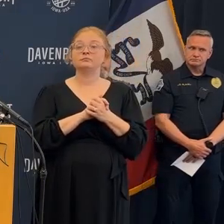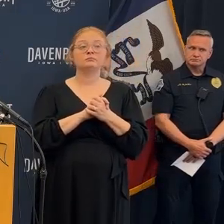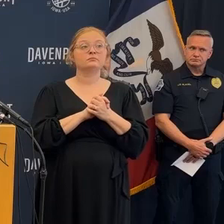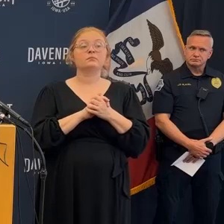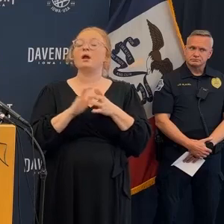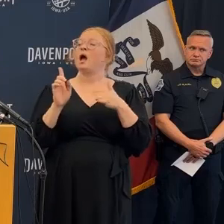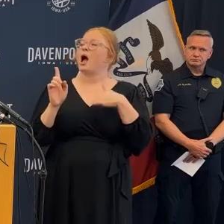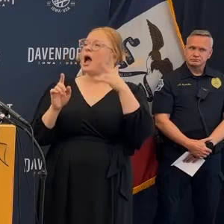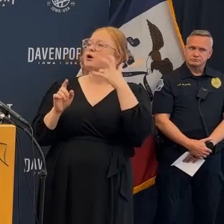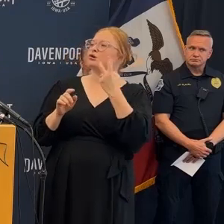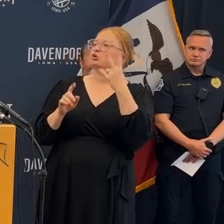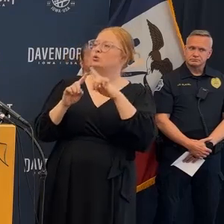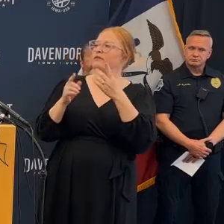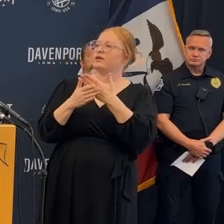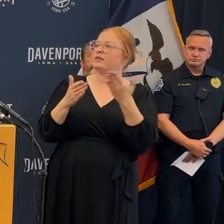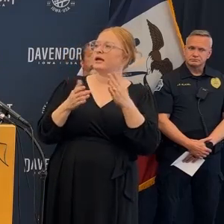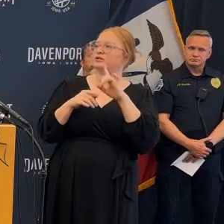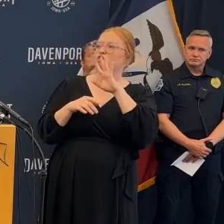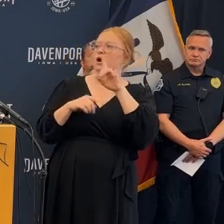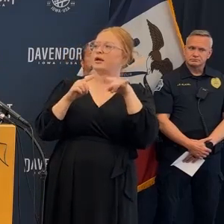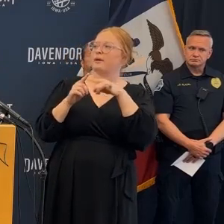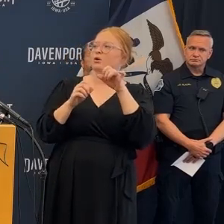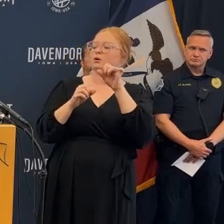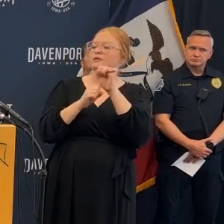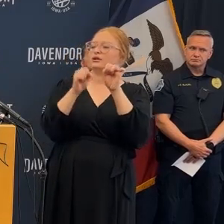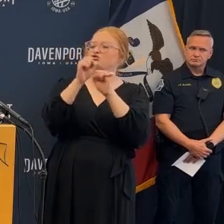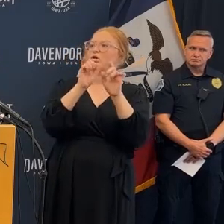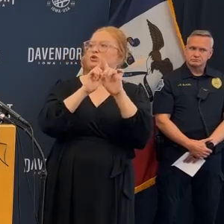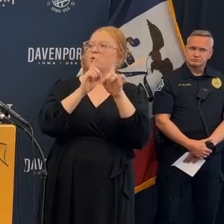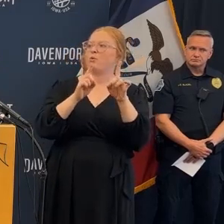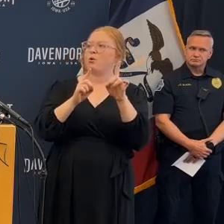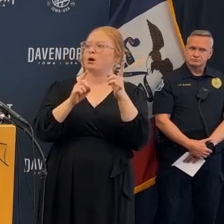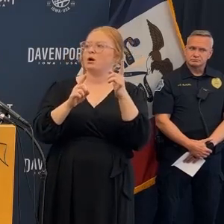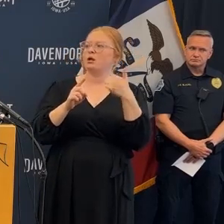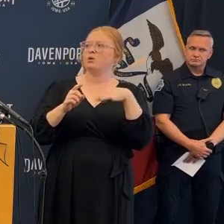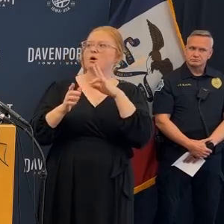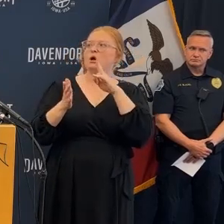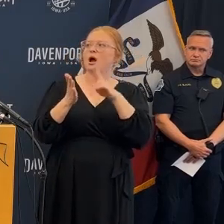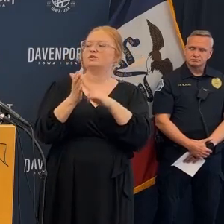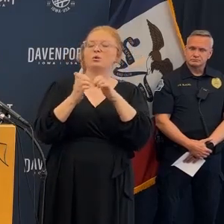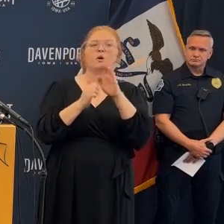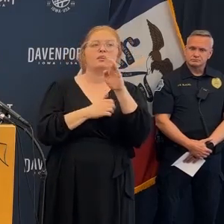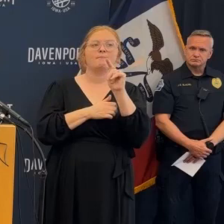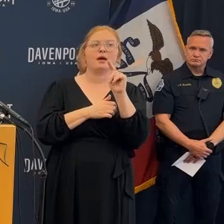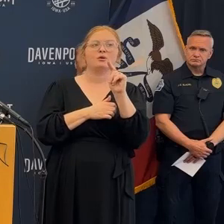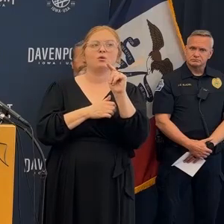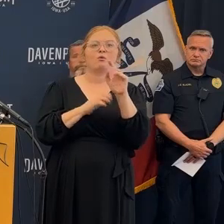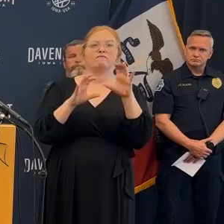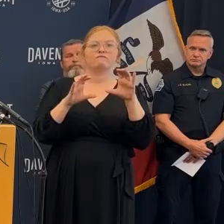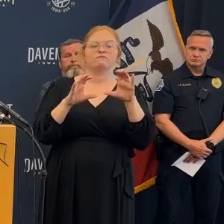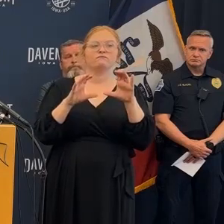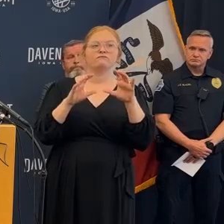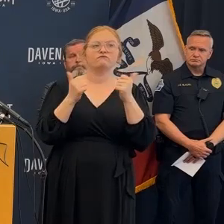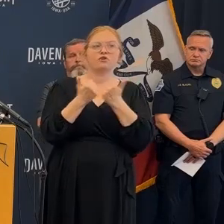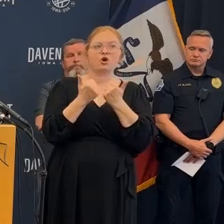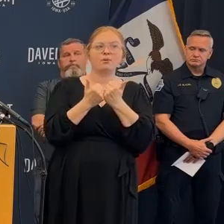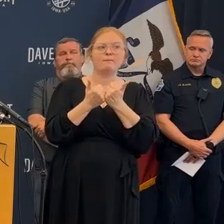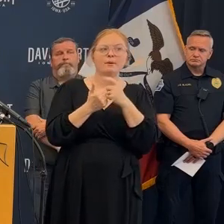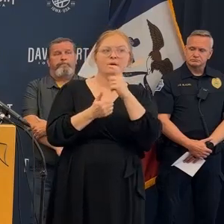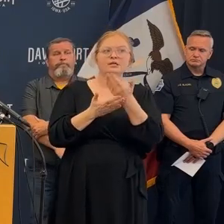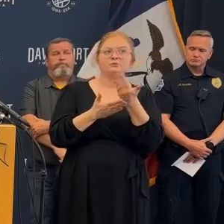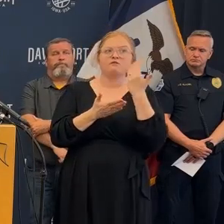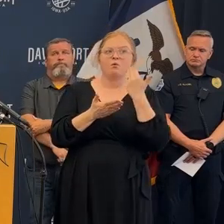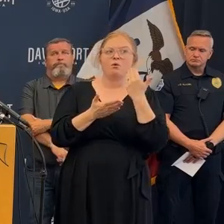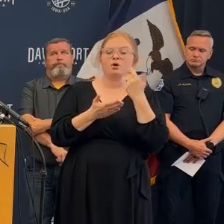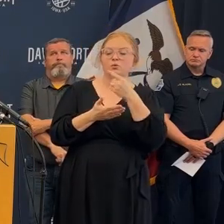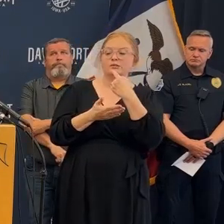demolition the contractor would have to take care not to damage any adjacent property or city or a problem